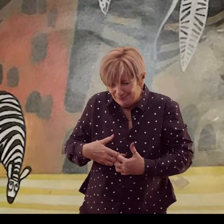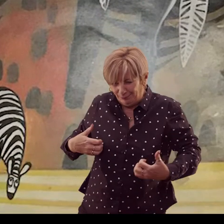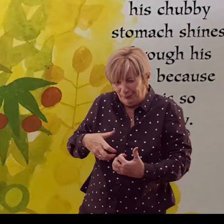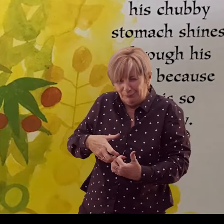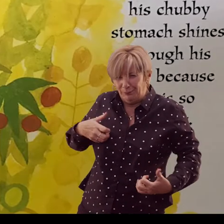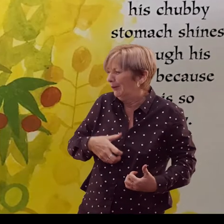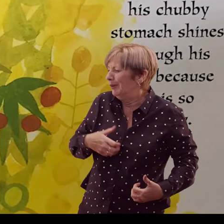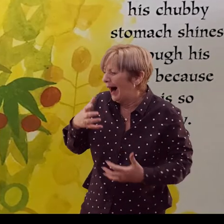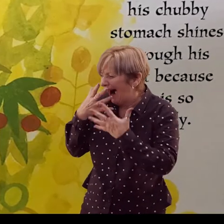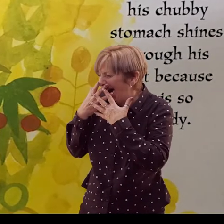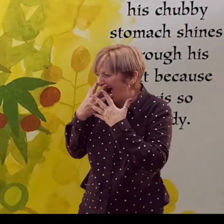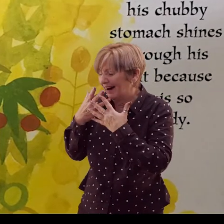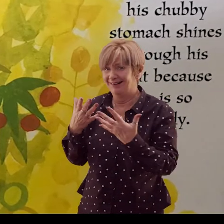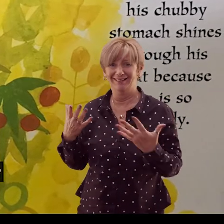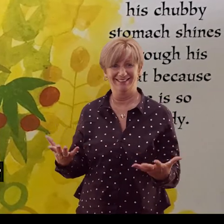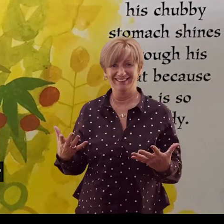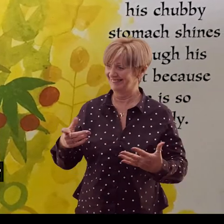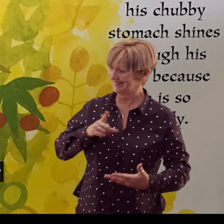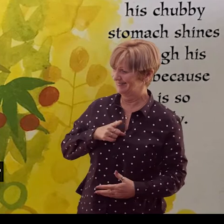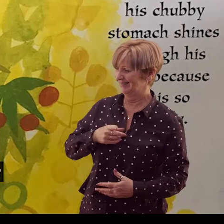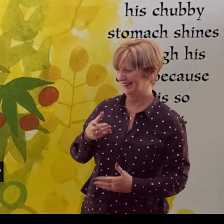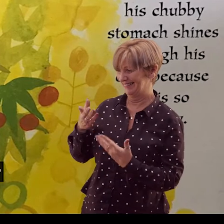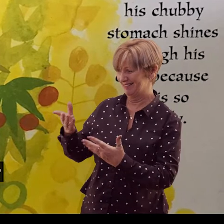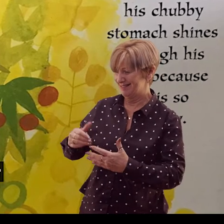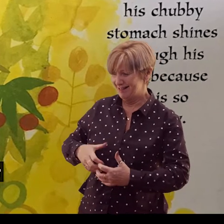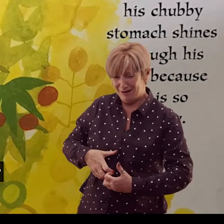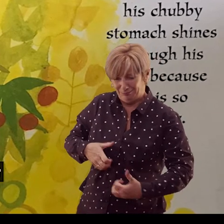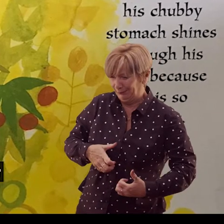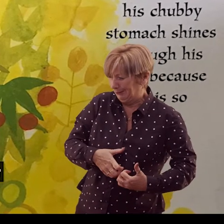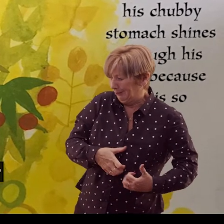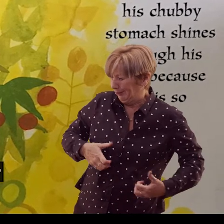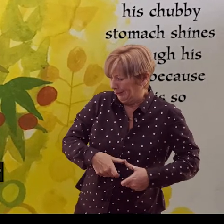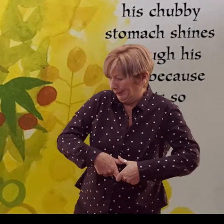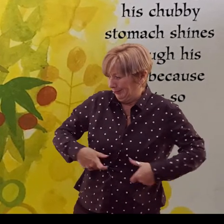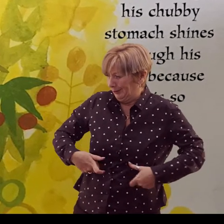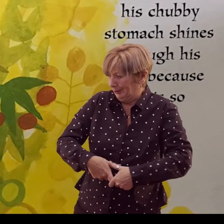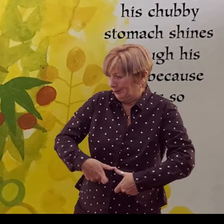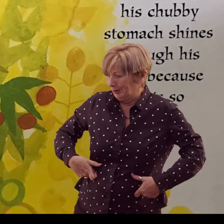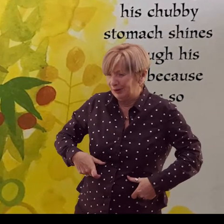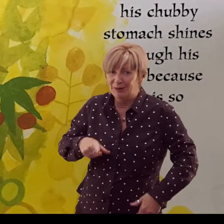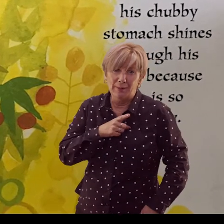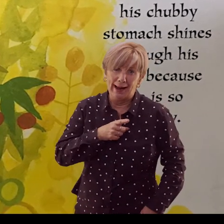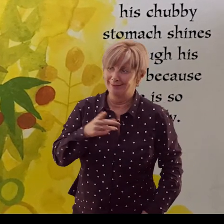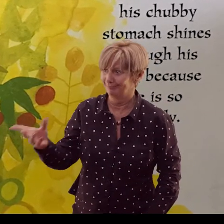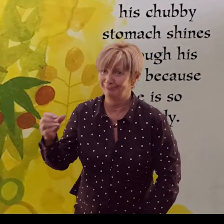And to this day, his chubby stomach shines through his coat because he is so